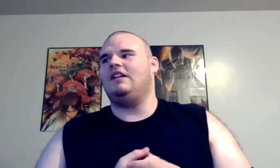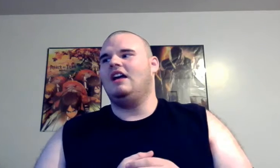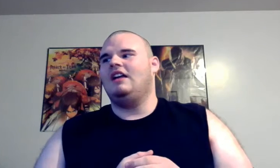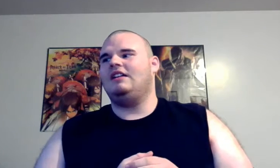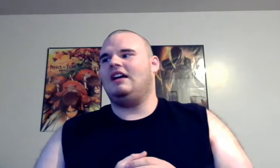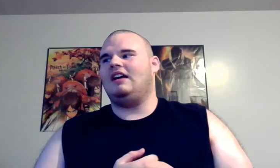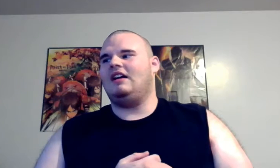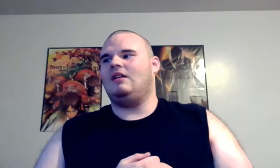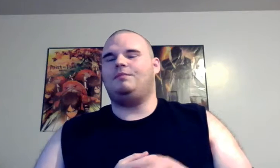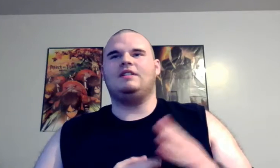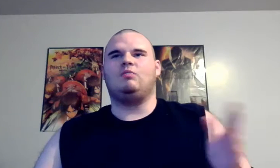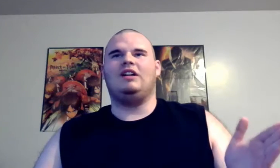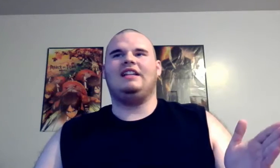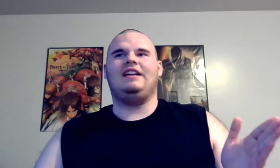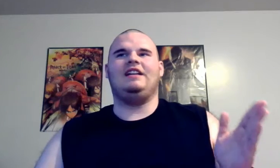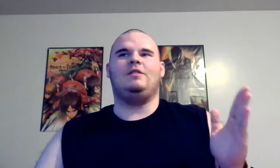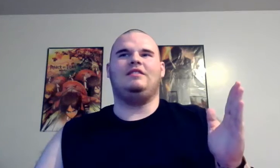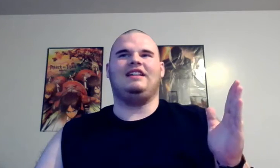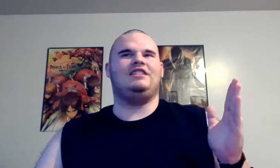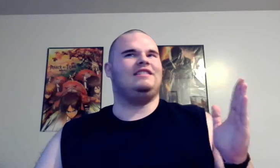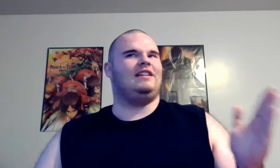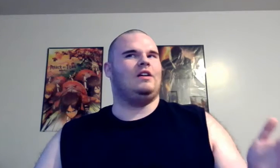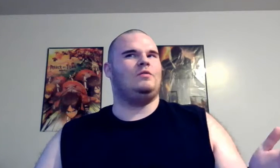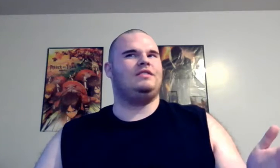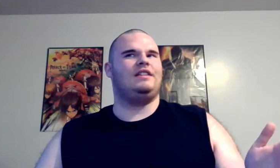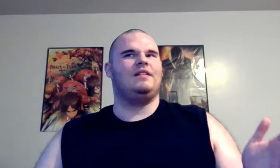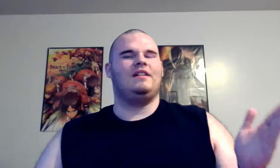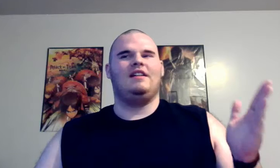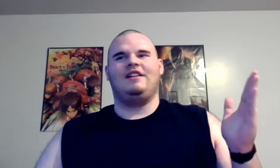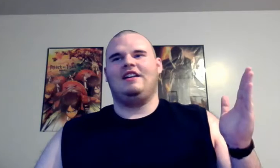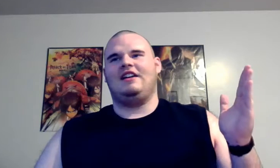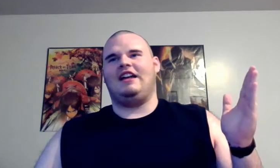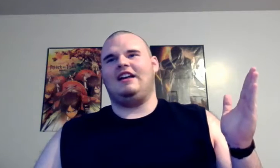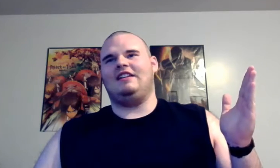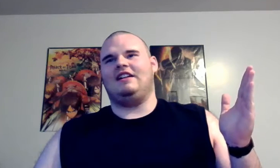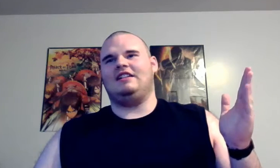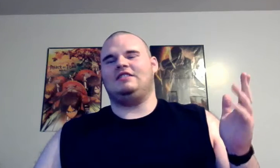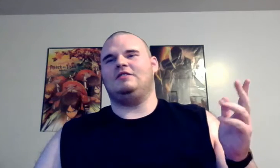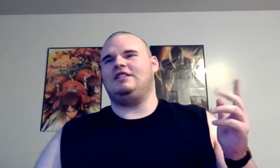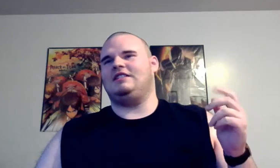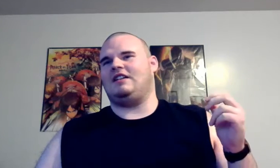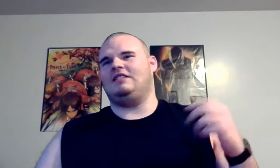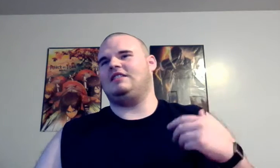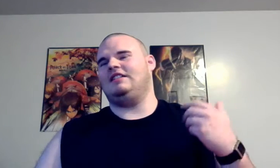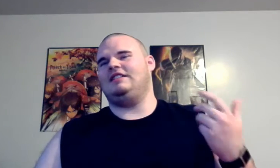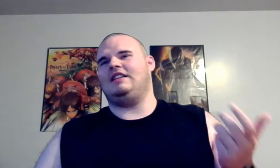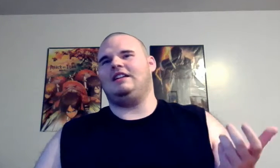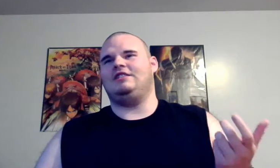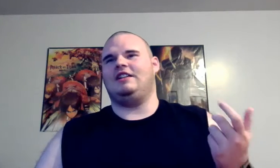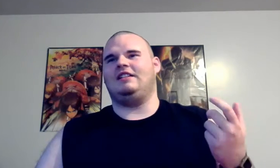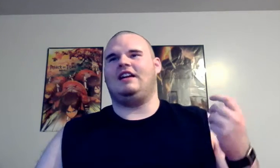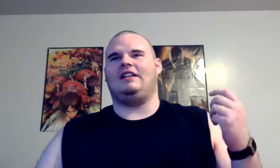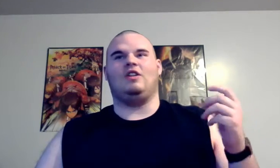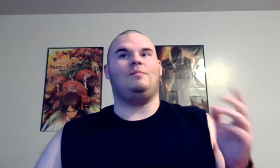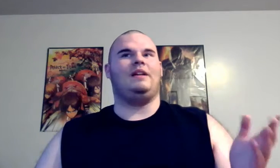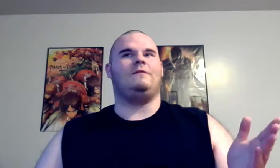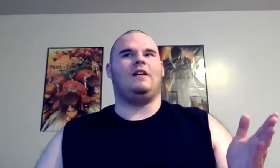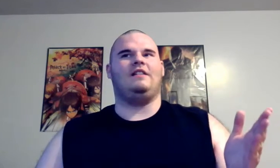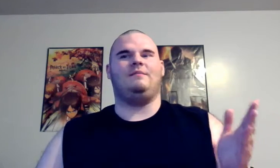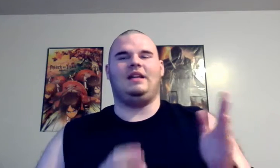you got uh this one lady who thinks she's a ghost and uh so she's constantly saying shit like don't be afraid of me